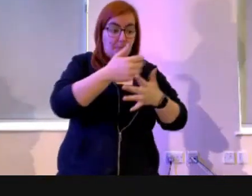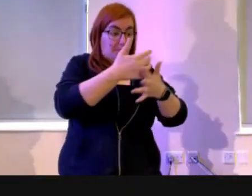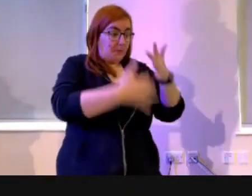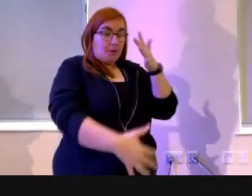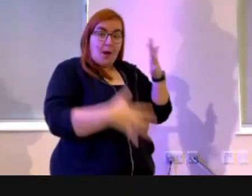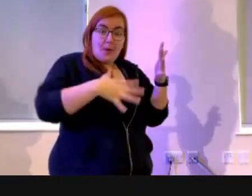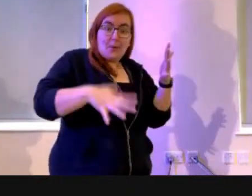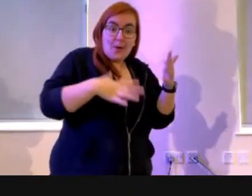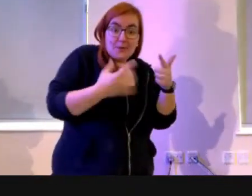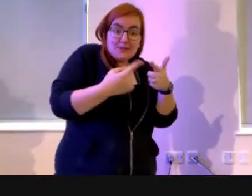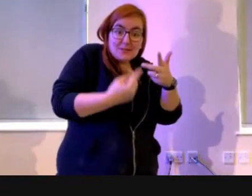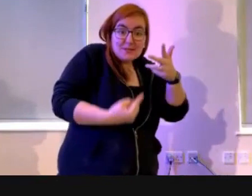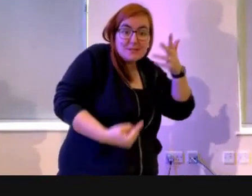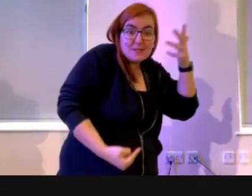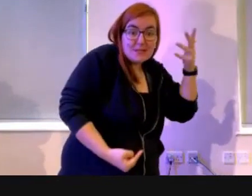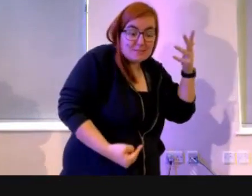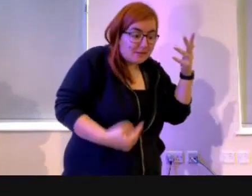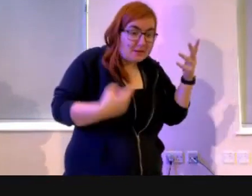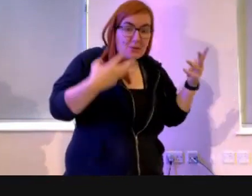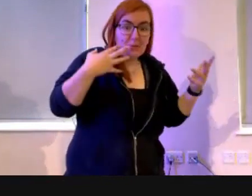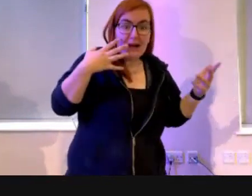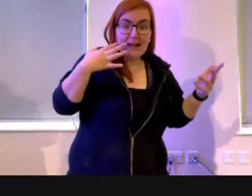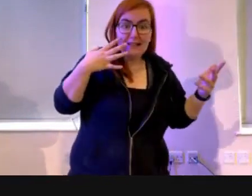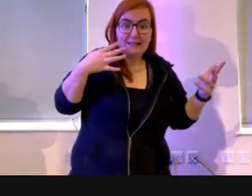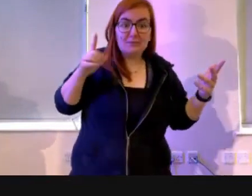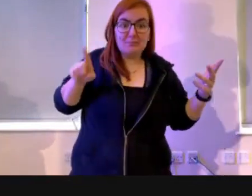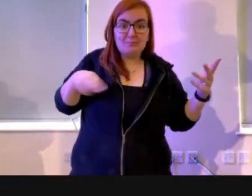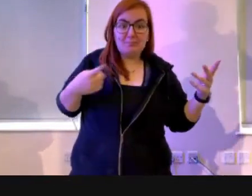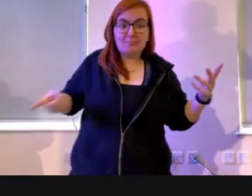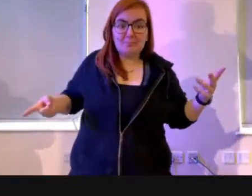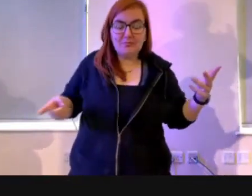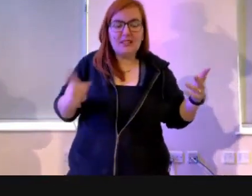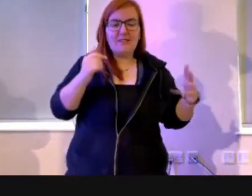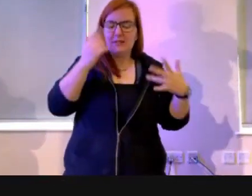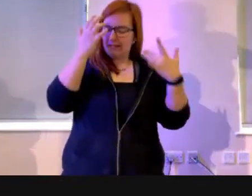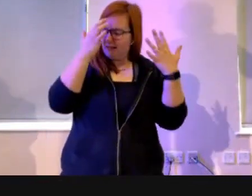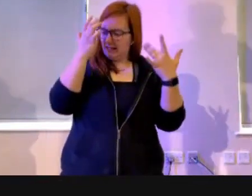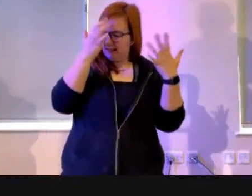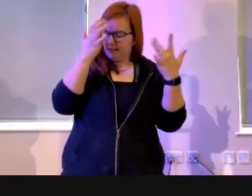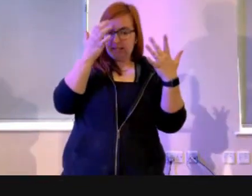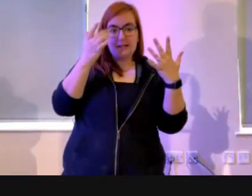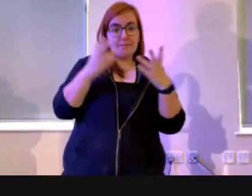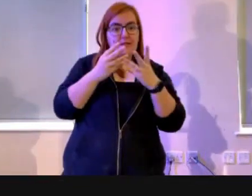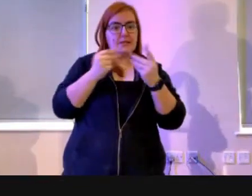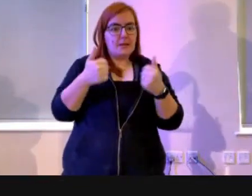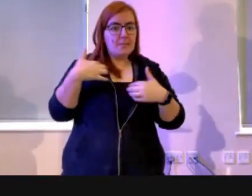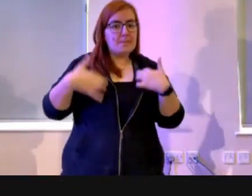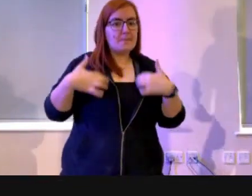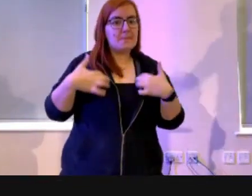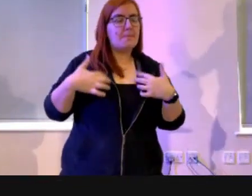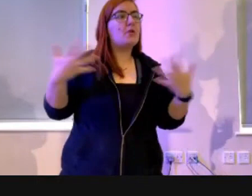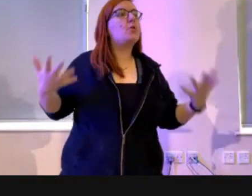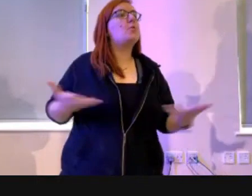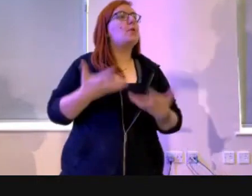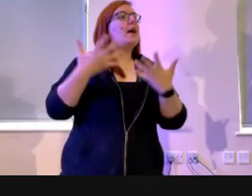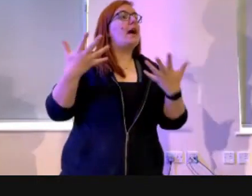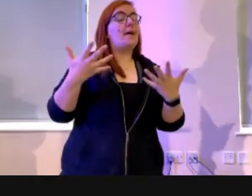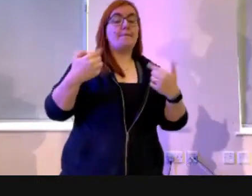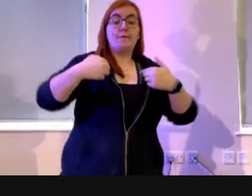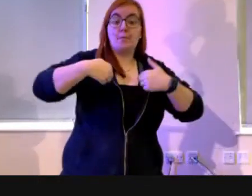would like to do, but you just haven't got the time. And you just have to find some interest where you can find them. And for me, the one thing I